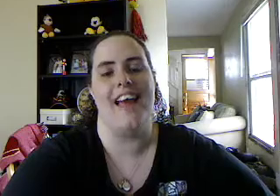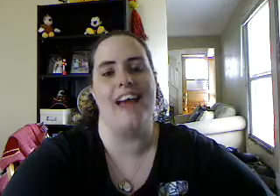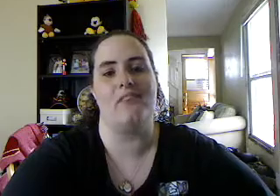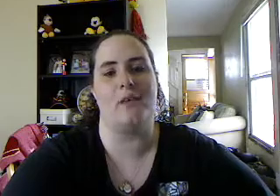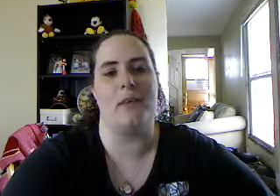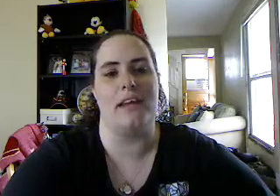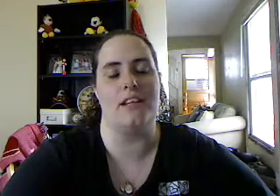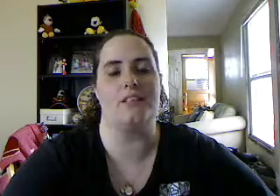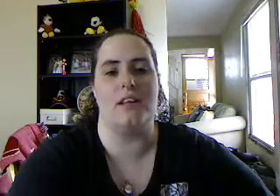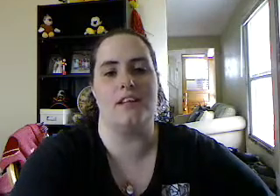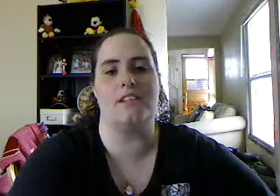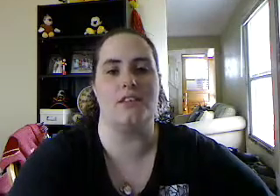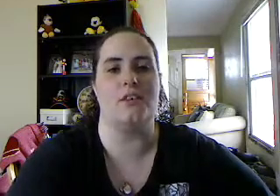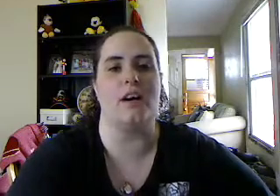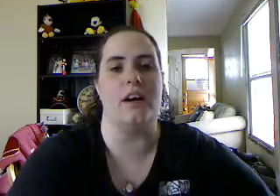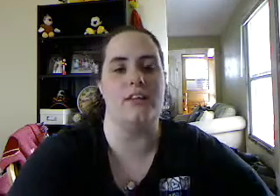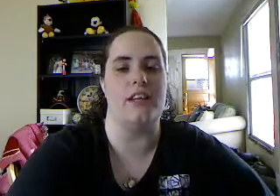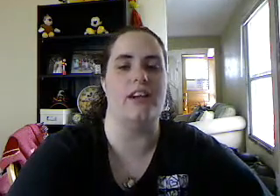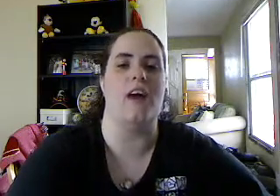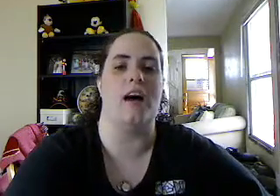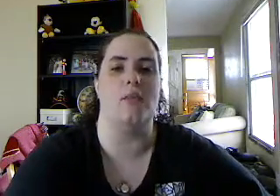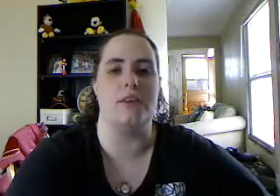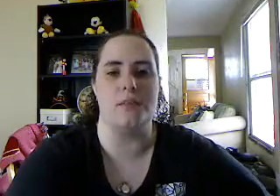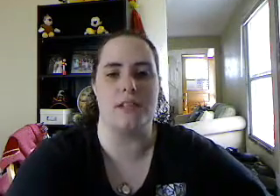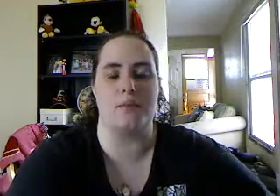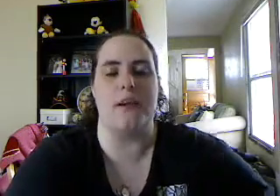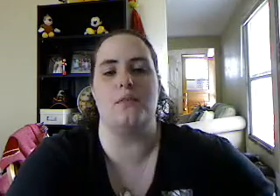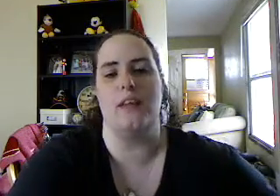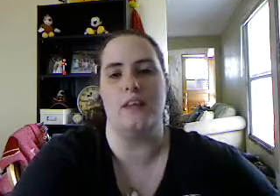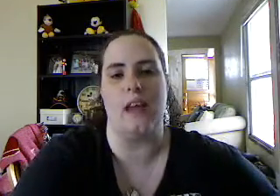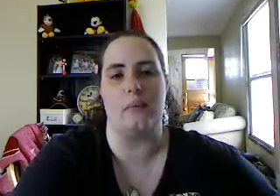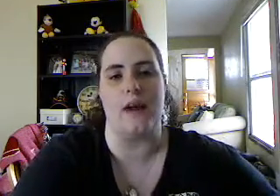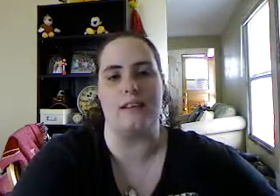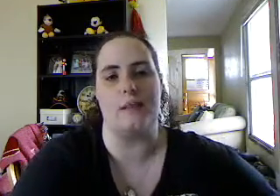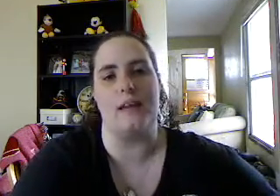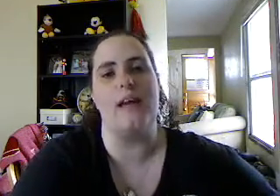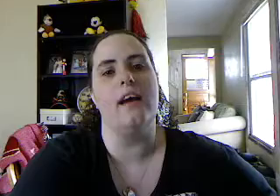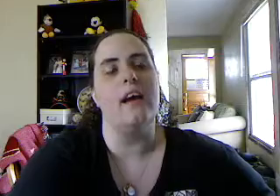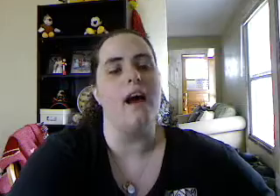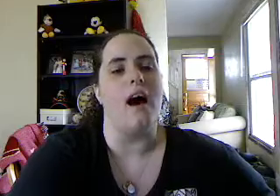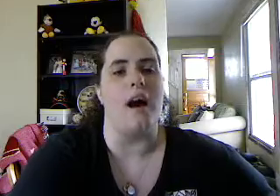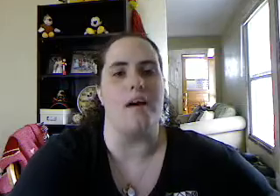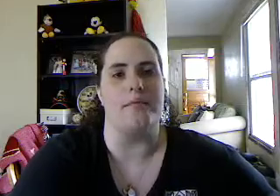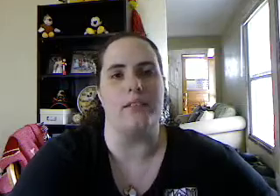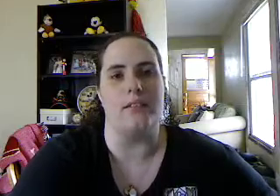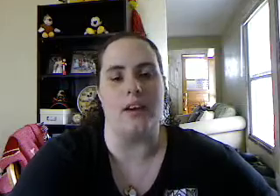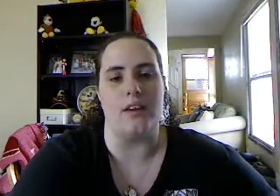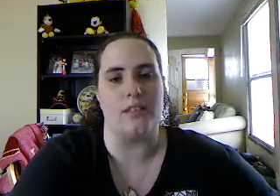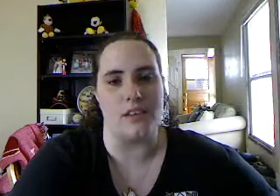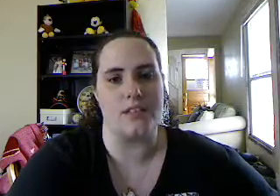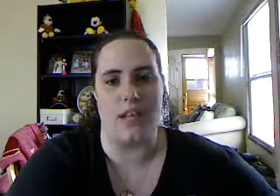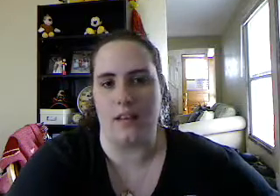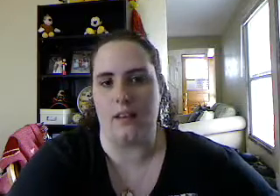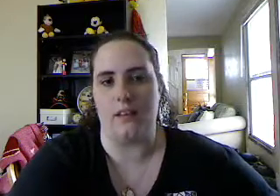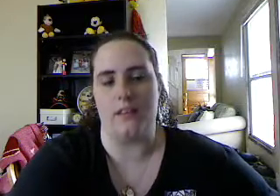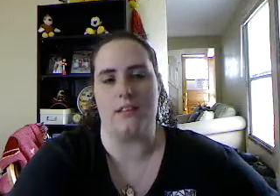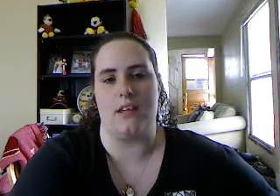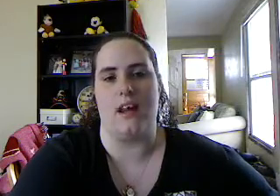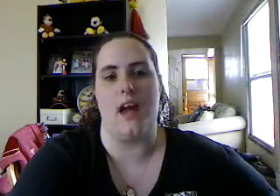Hey everybody, I just wanted to do a video on what to expect when you get a laparoscopy. The very first thing that's going to